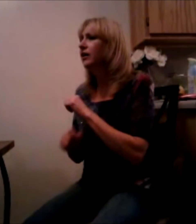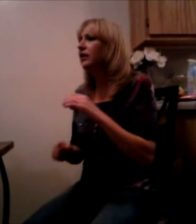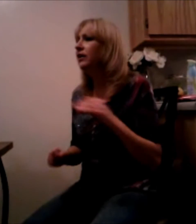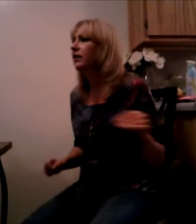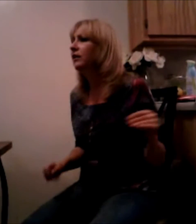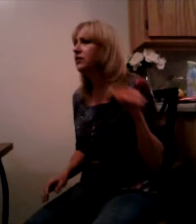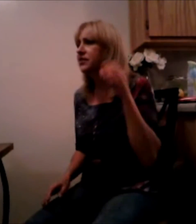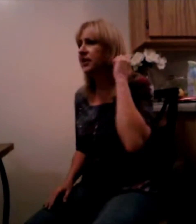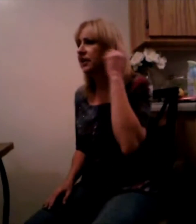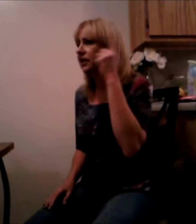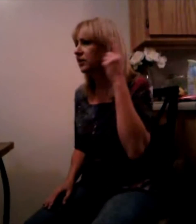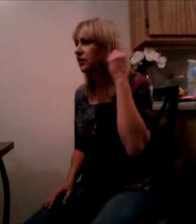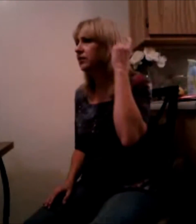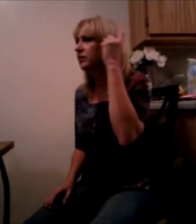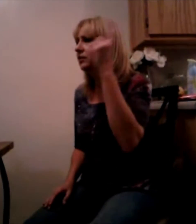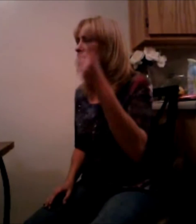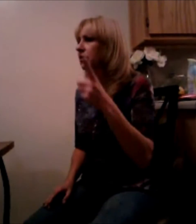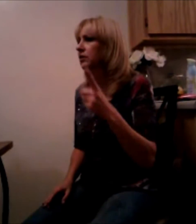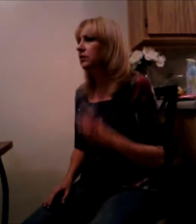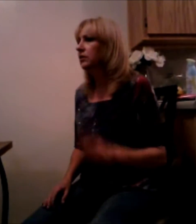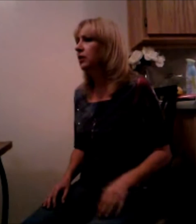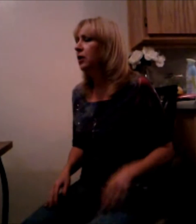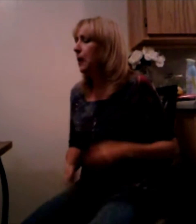Be something